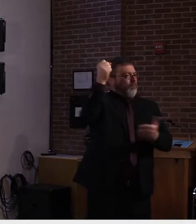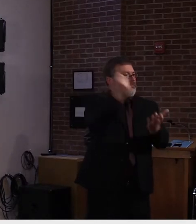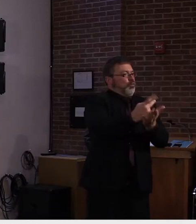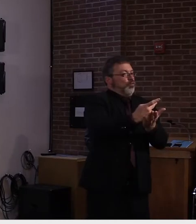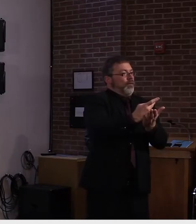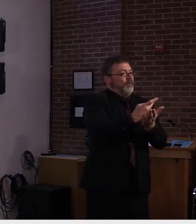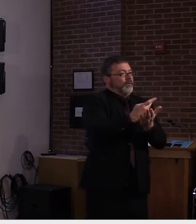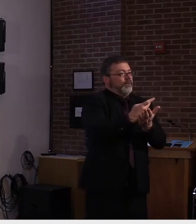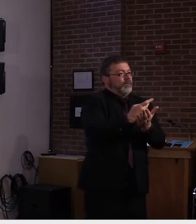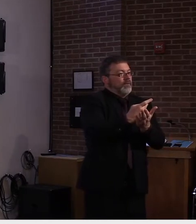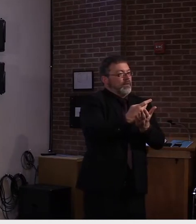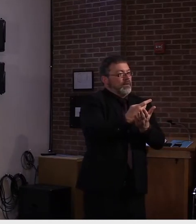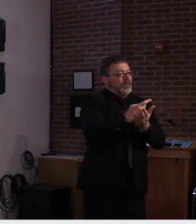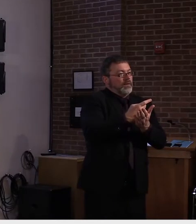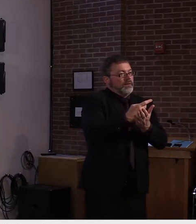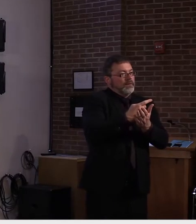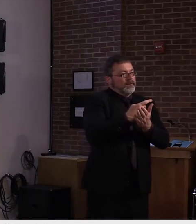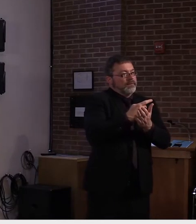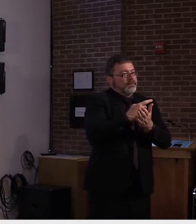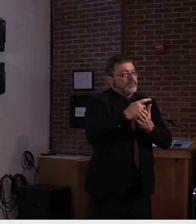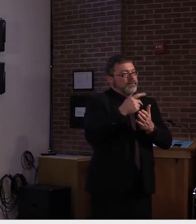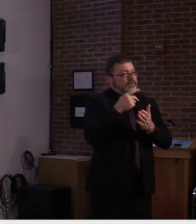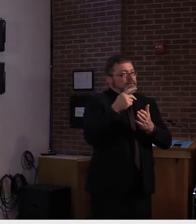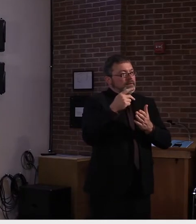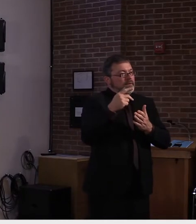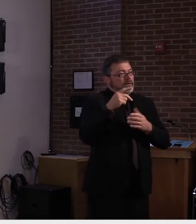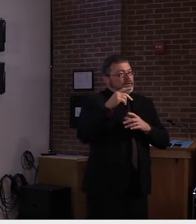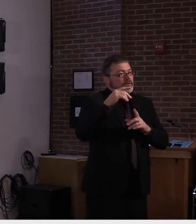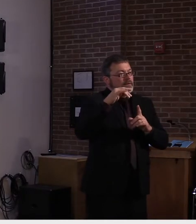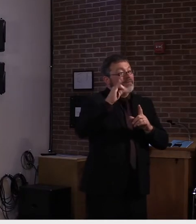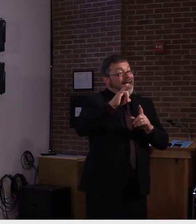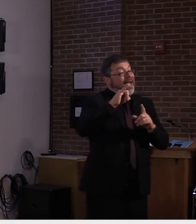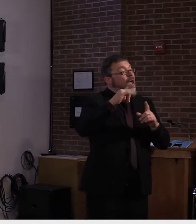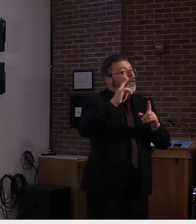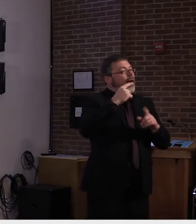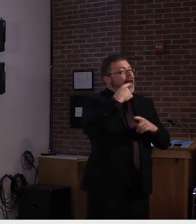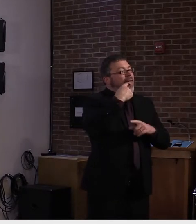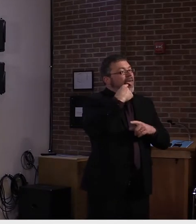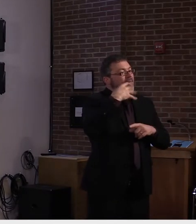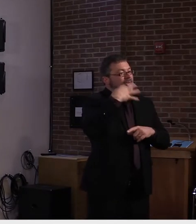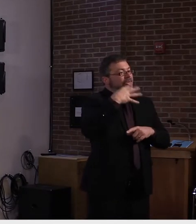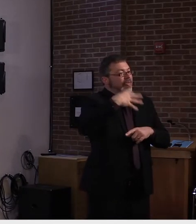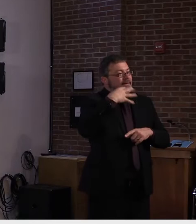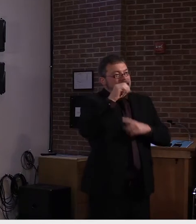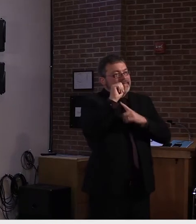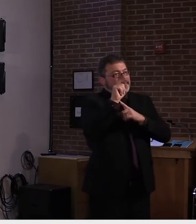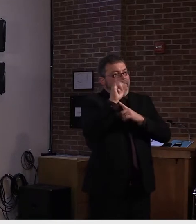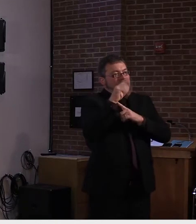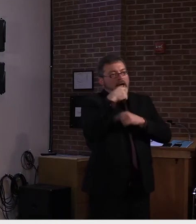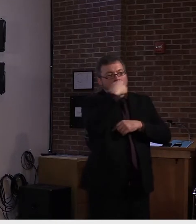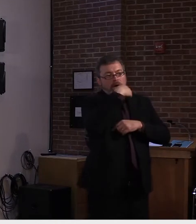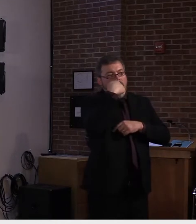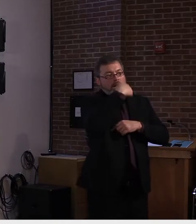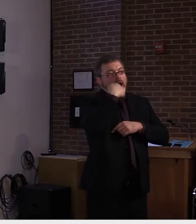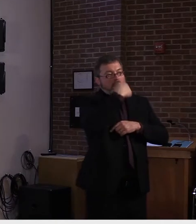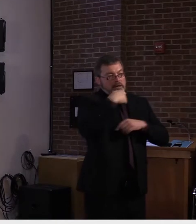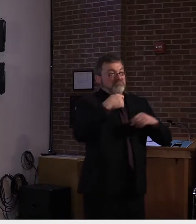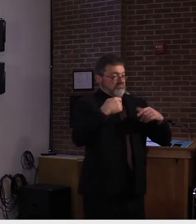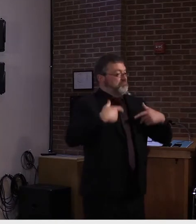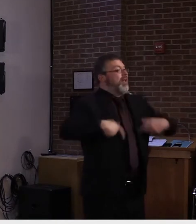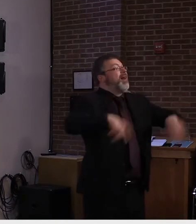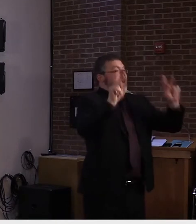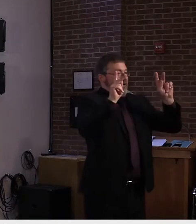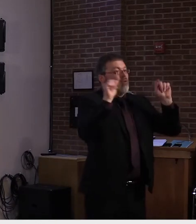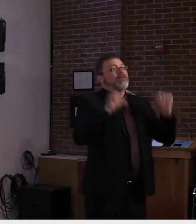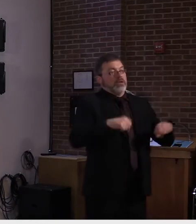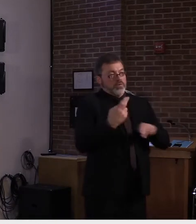Saliva Direct COVID-19 diagnostic test. Of great appeal of this saliva